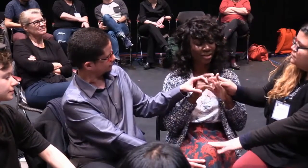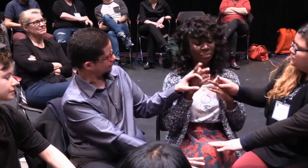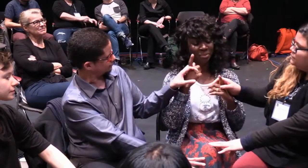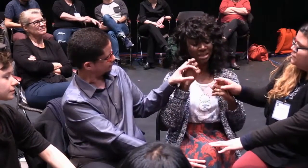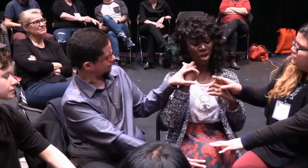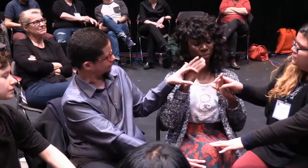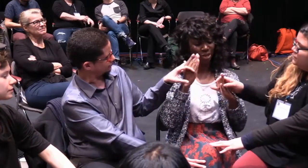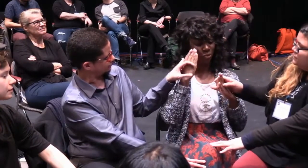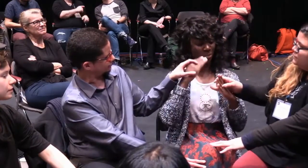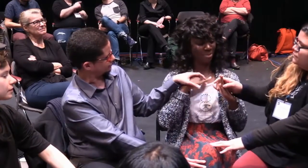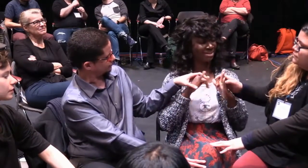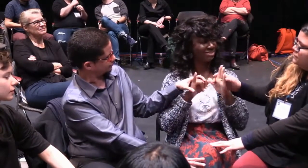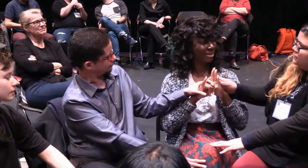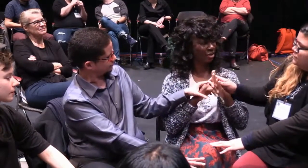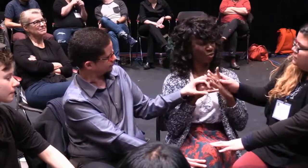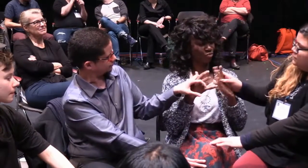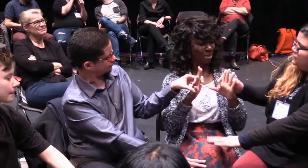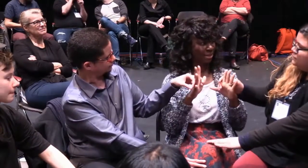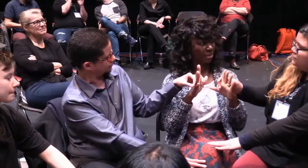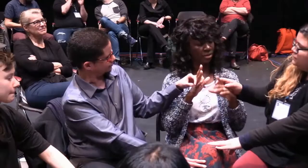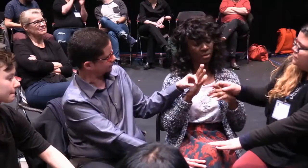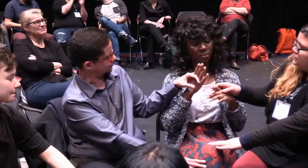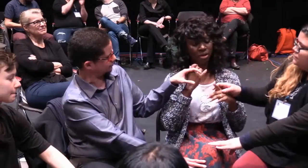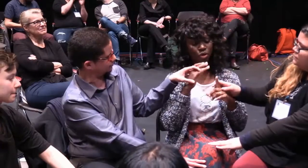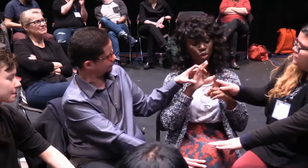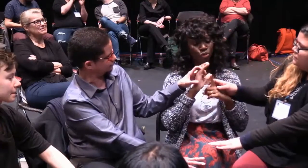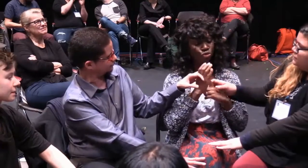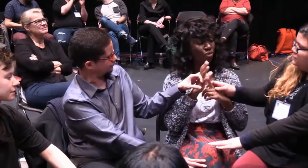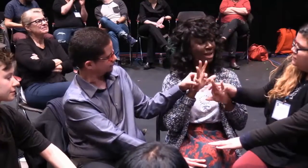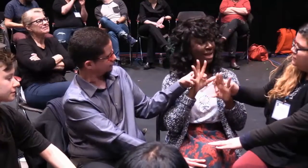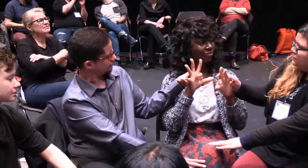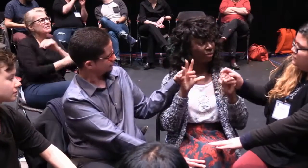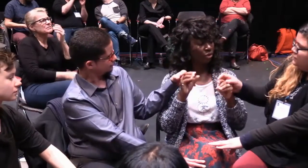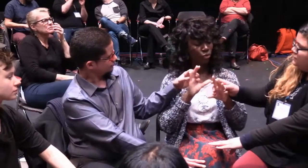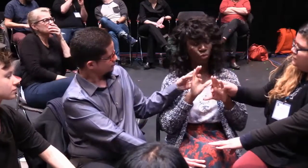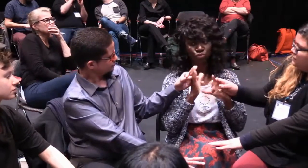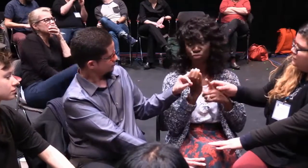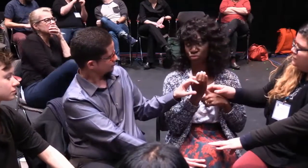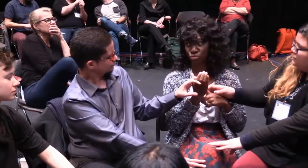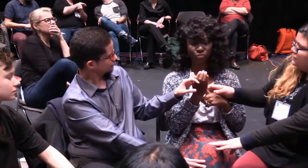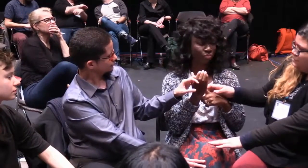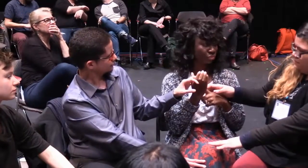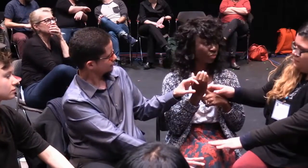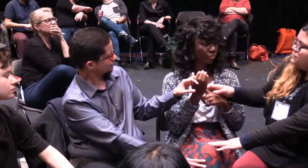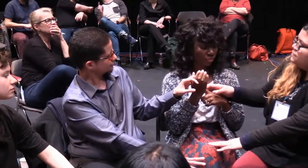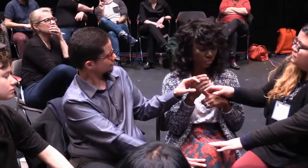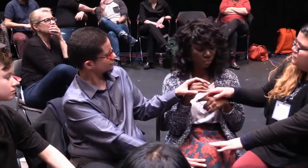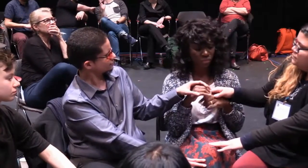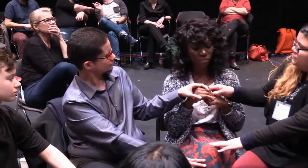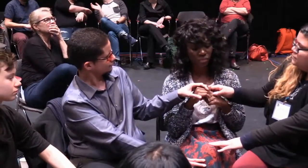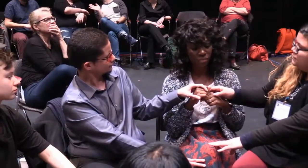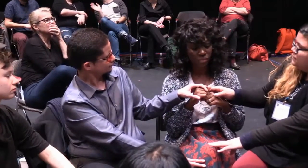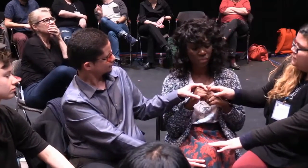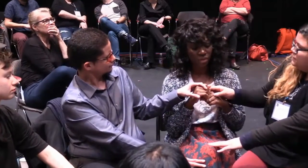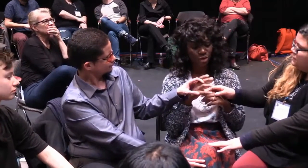I understand identity because I already know my cultural identity.